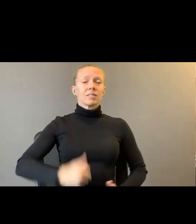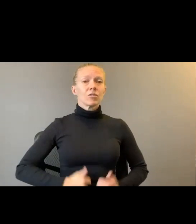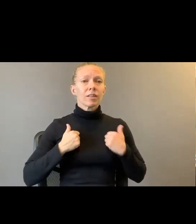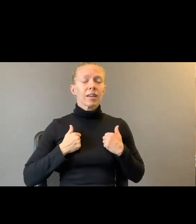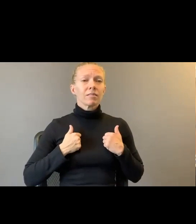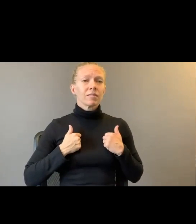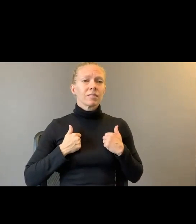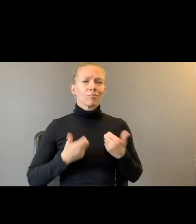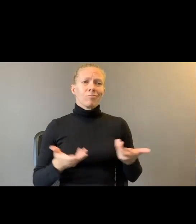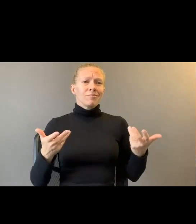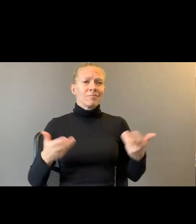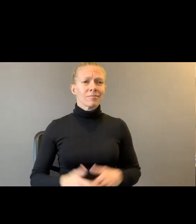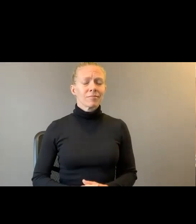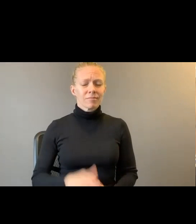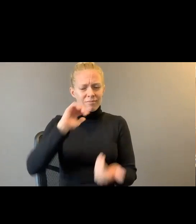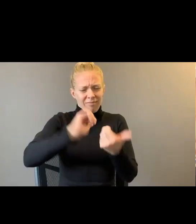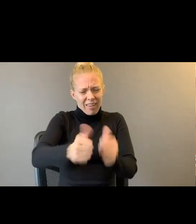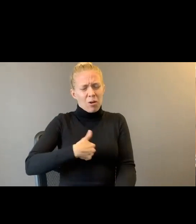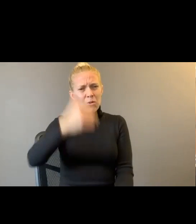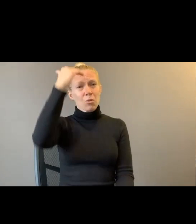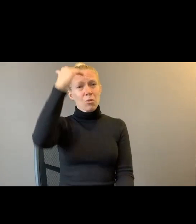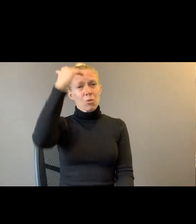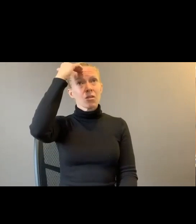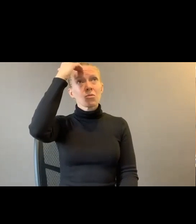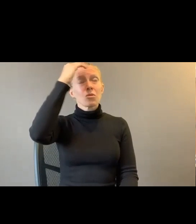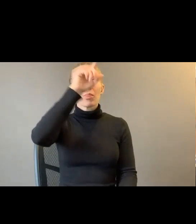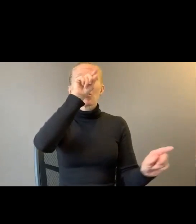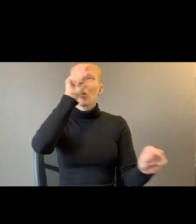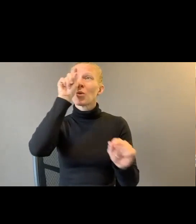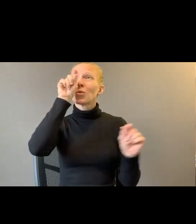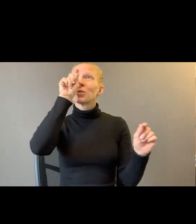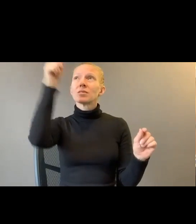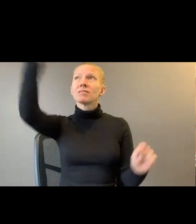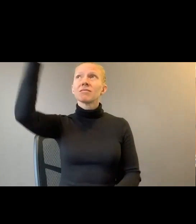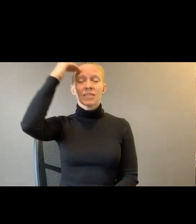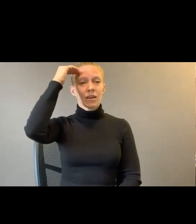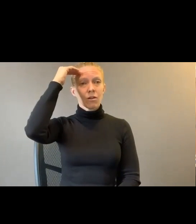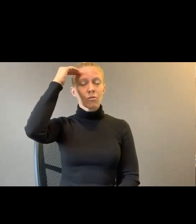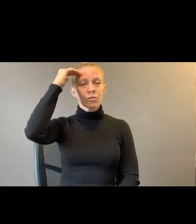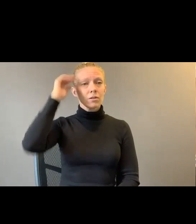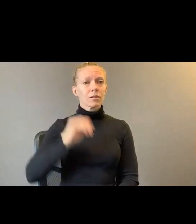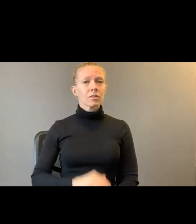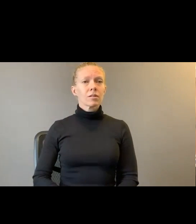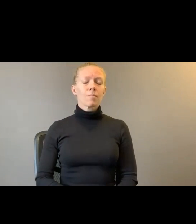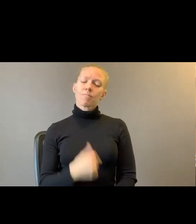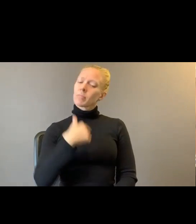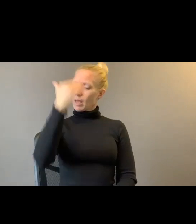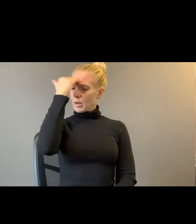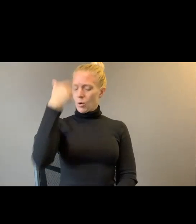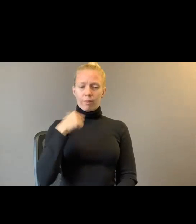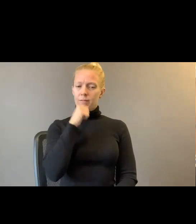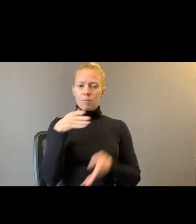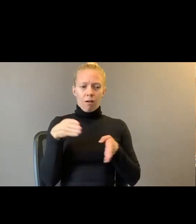How could I tell? The crows know. I know I'm not road. I'm doorway.